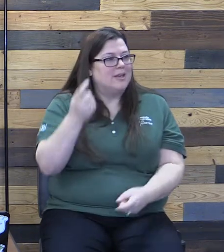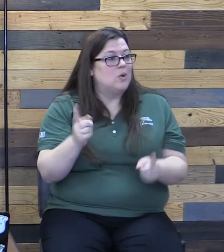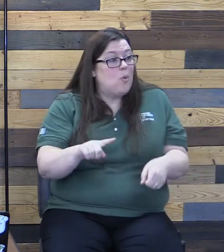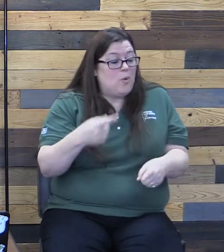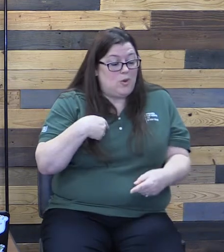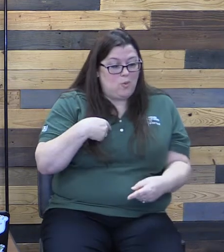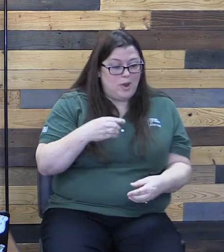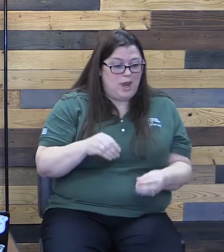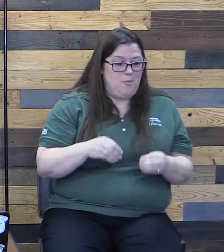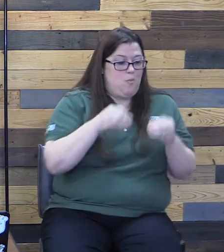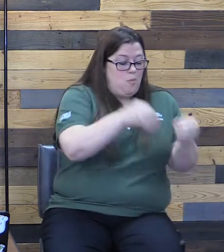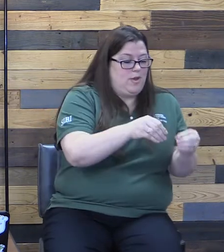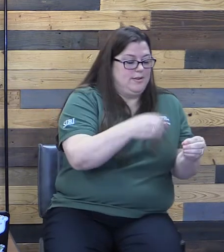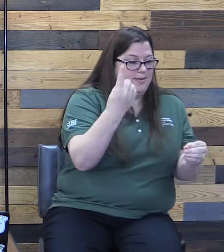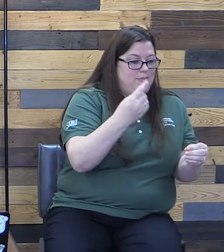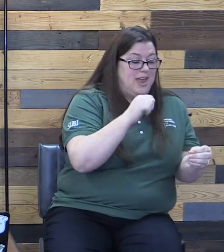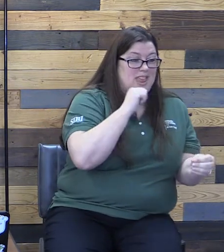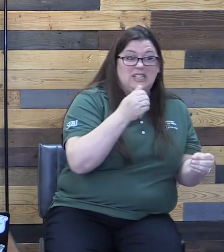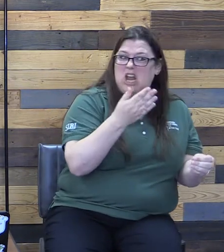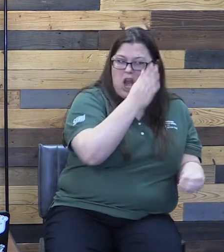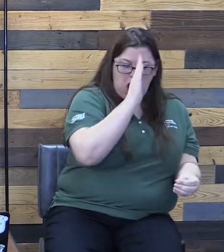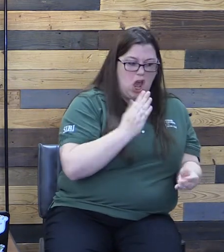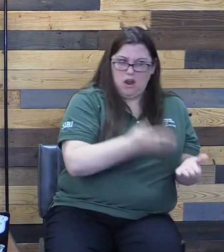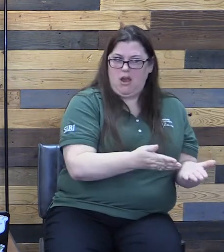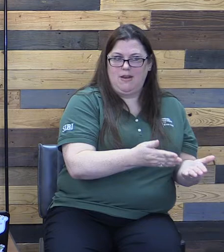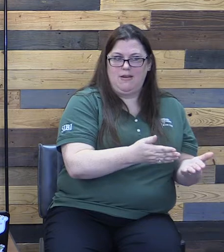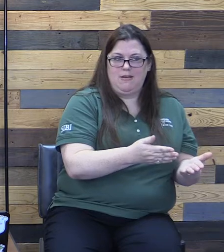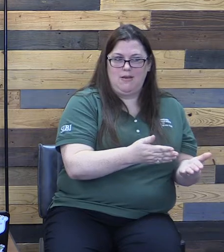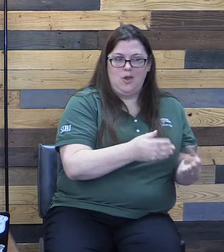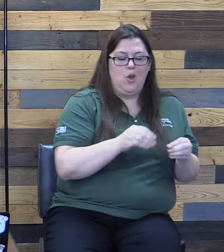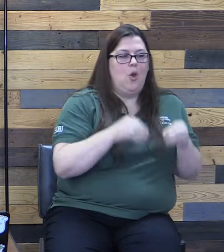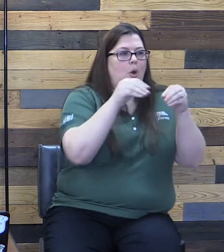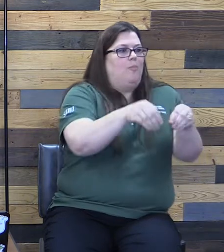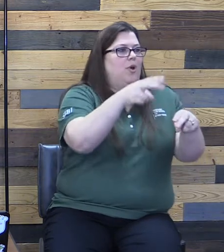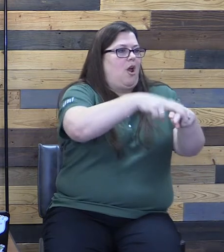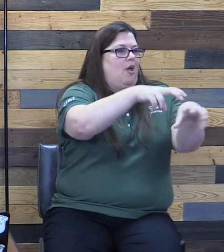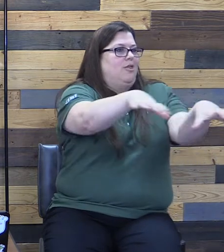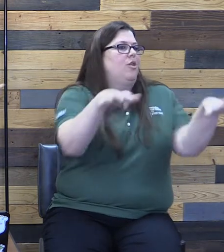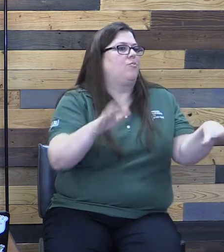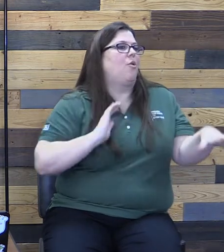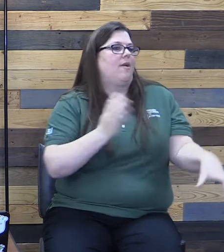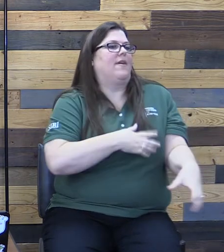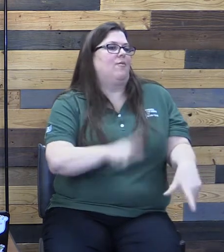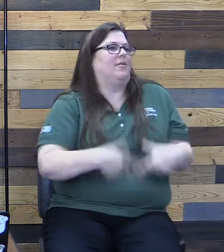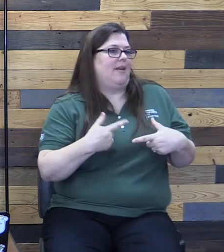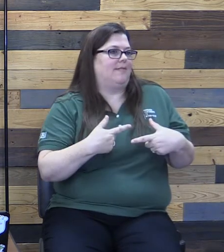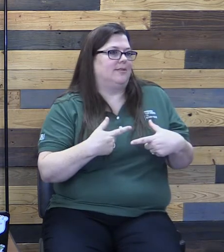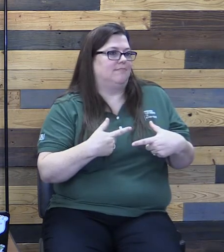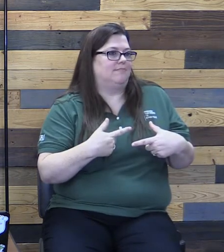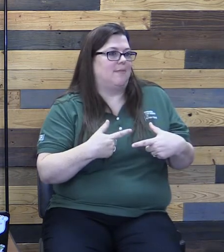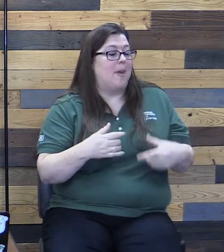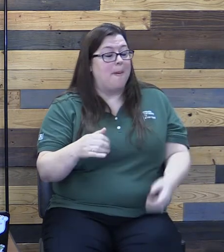throne in our life. If we say that we are Christians, it's that we've given God the authority in our life.